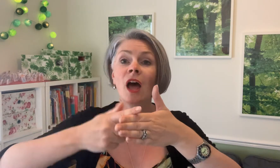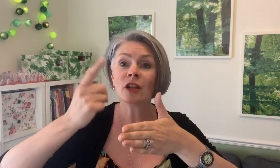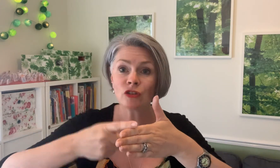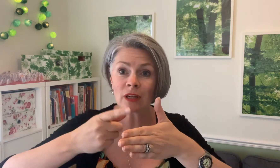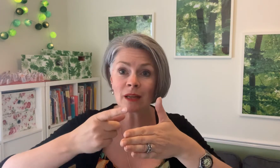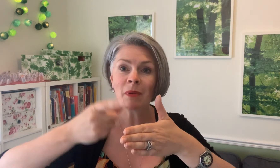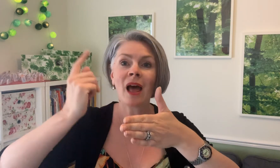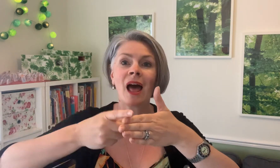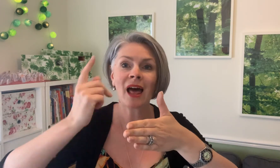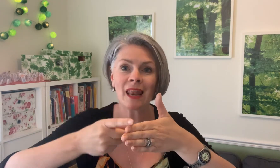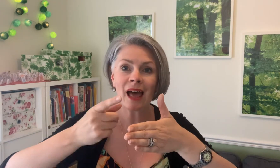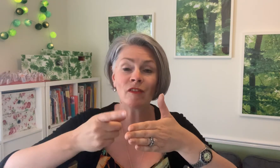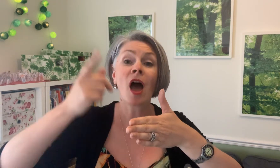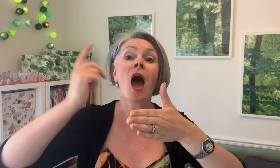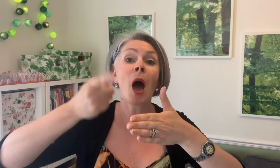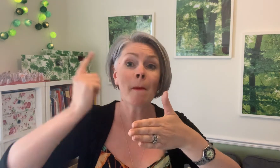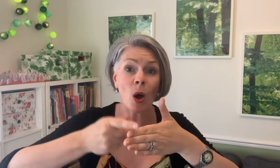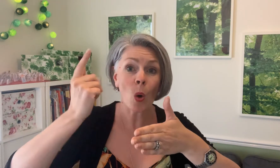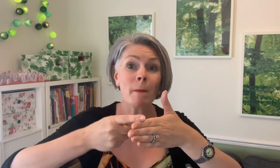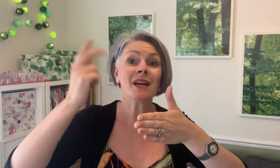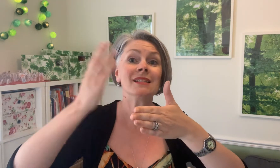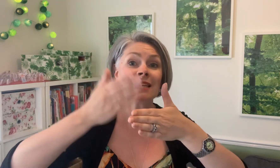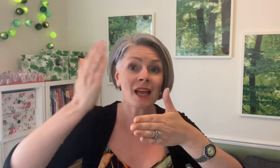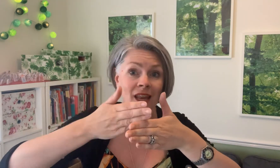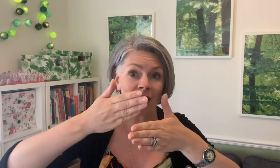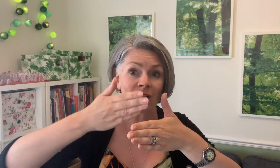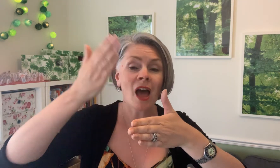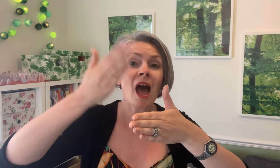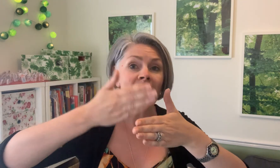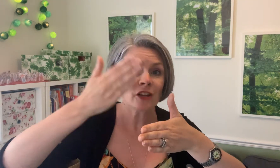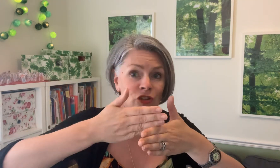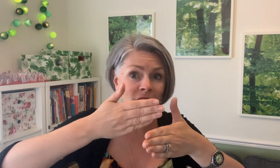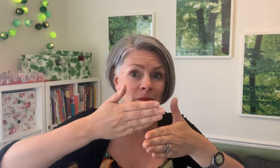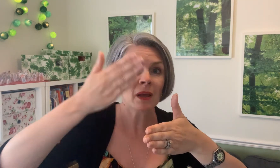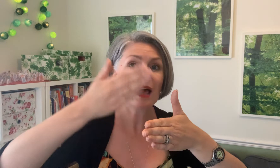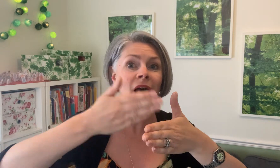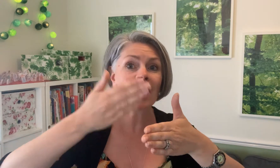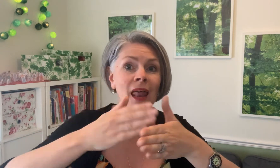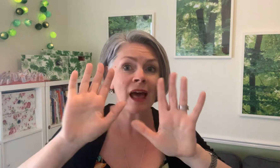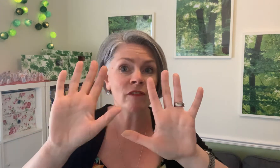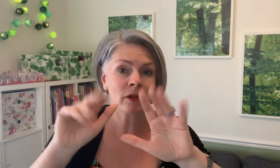a dream, a love A moment, a love, a dream, a love